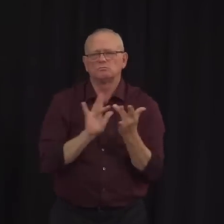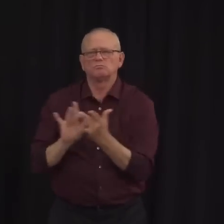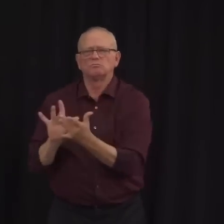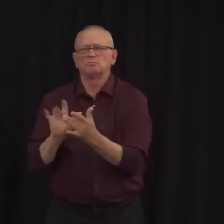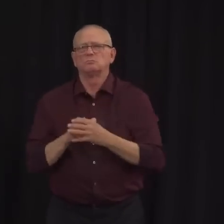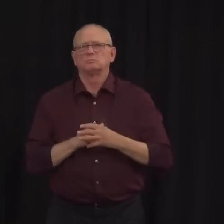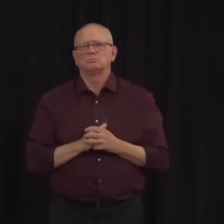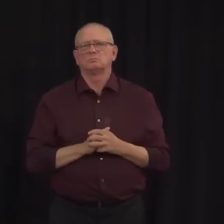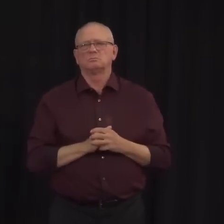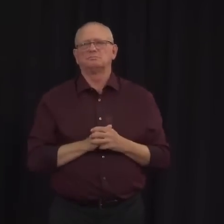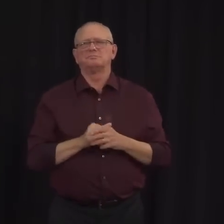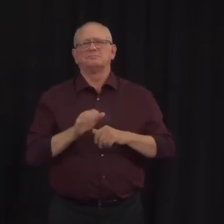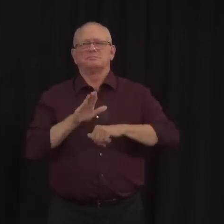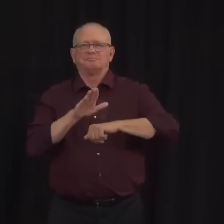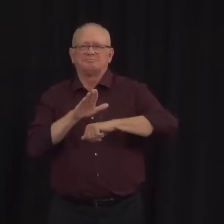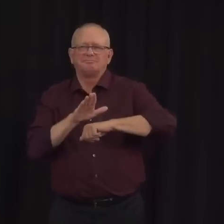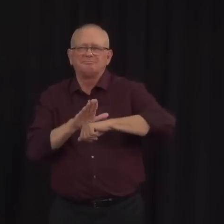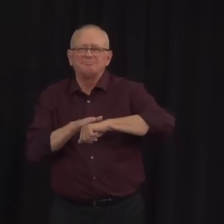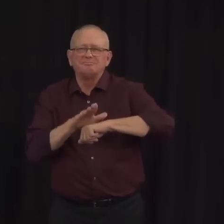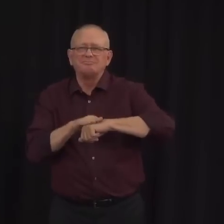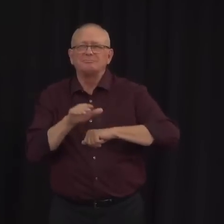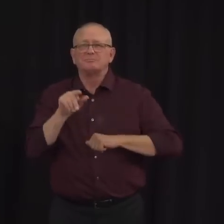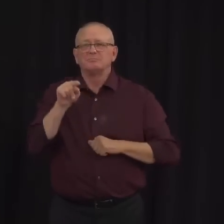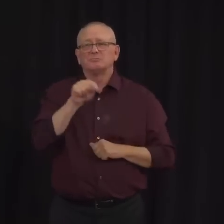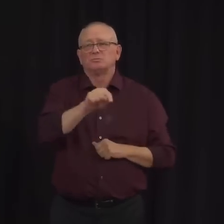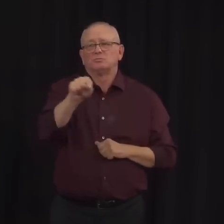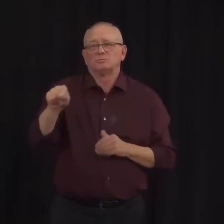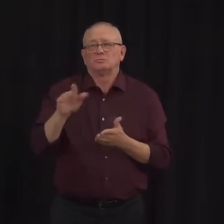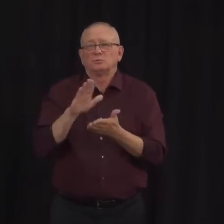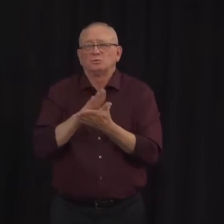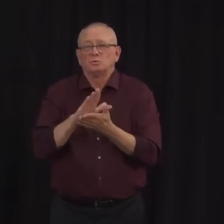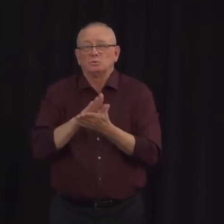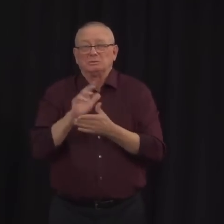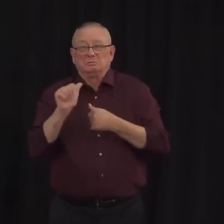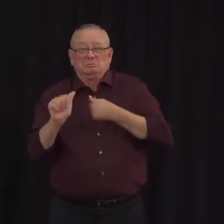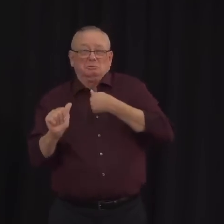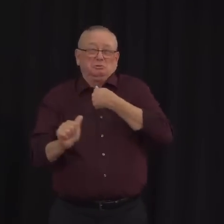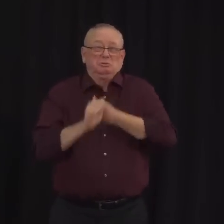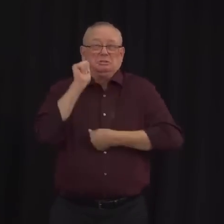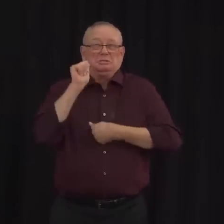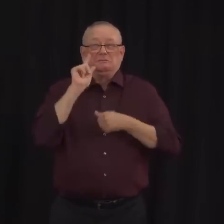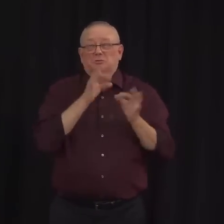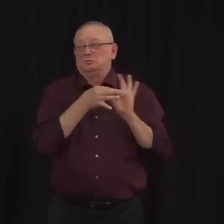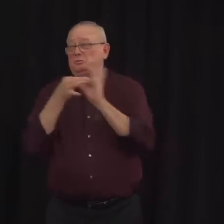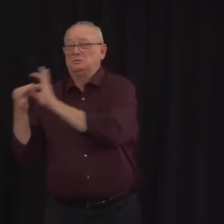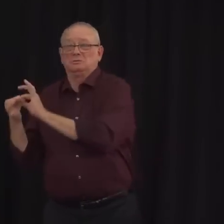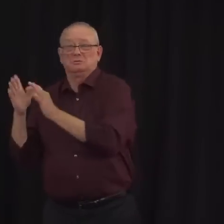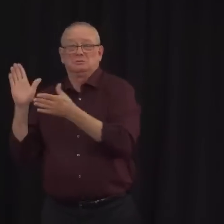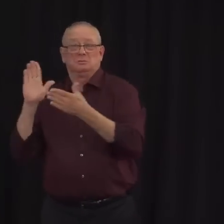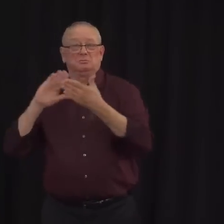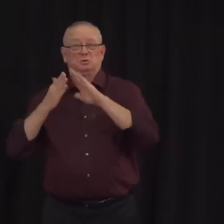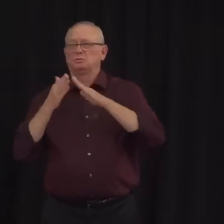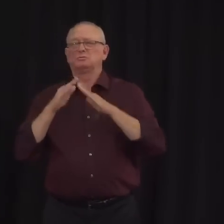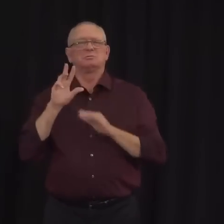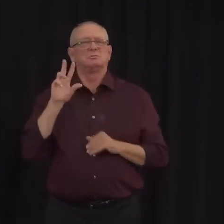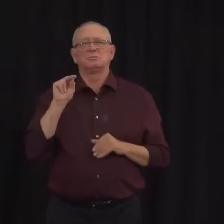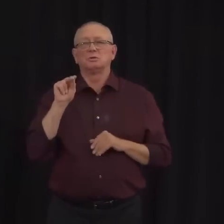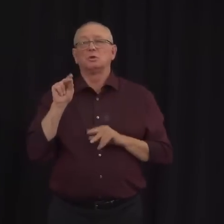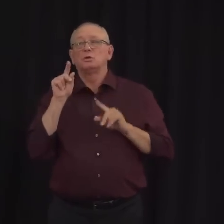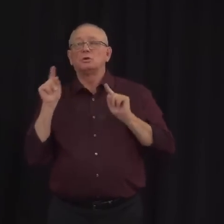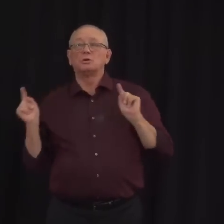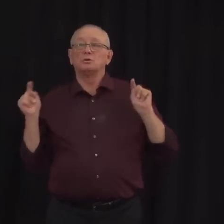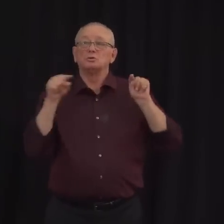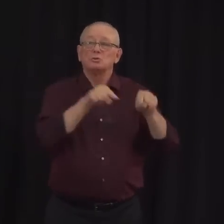reinforce that these schools are not a risk to their communities and those still attending are not at greater risk of